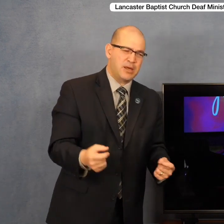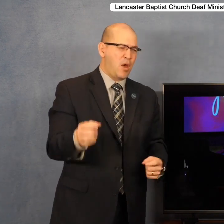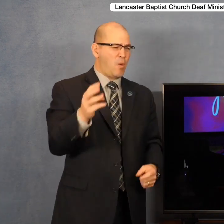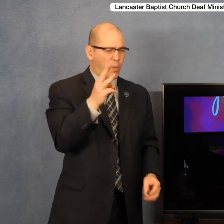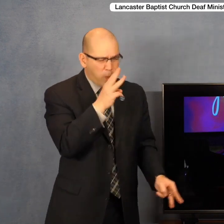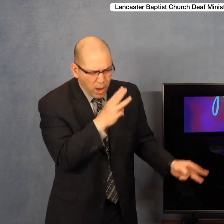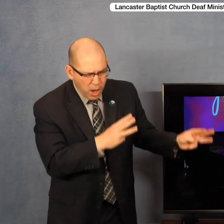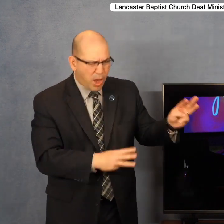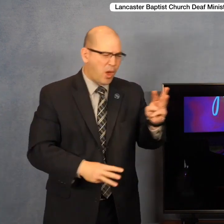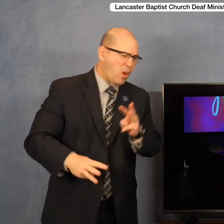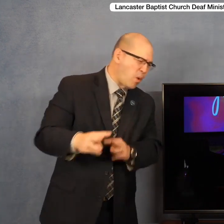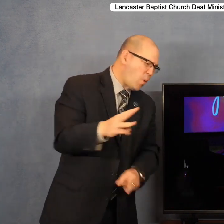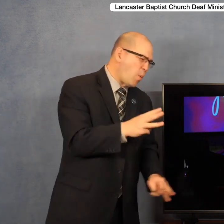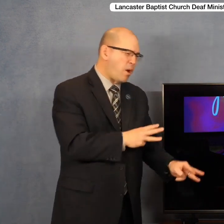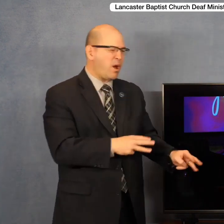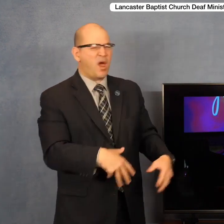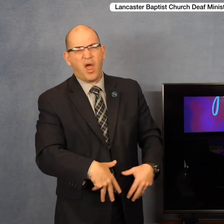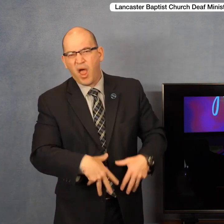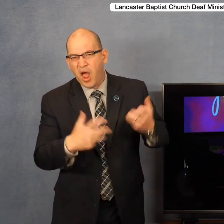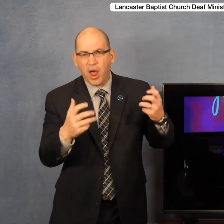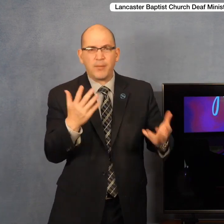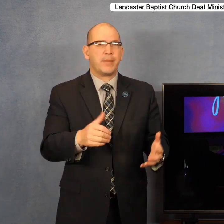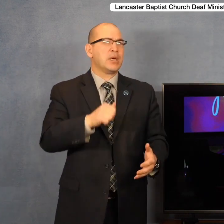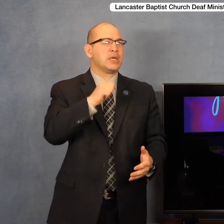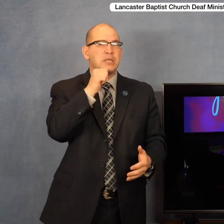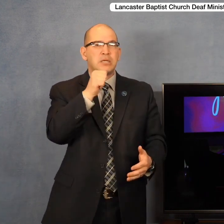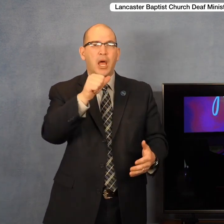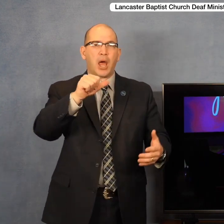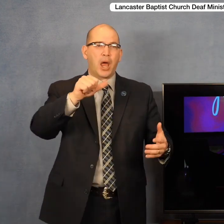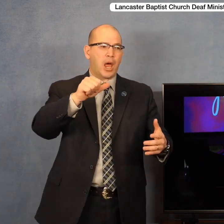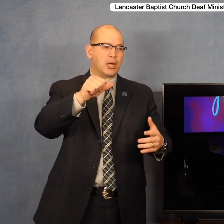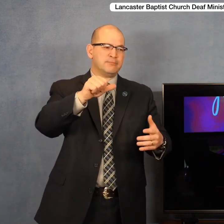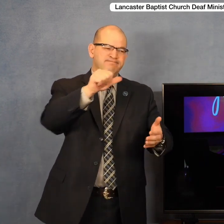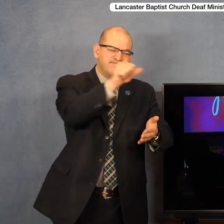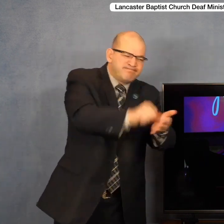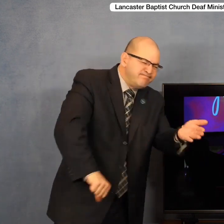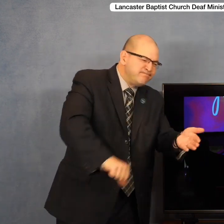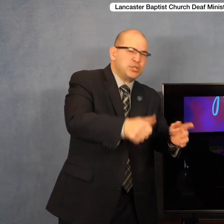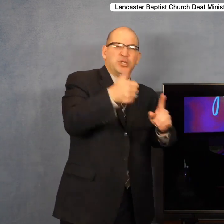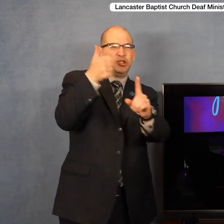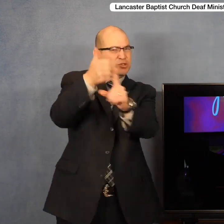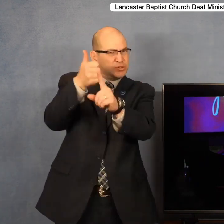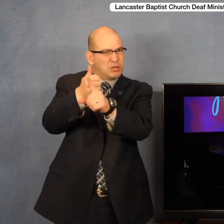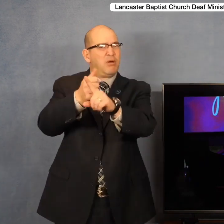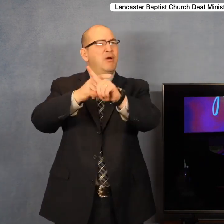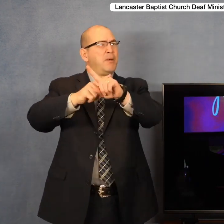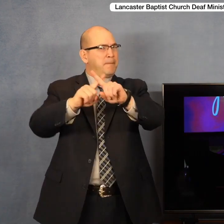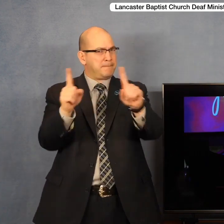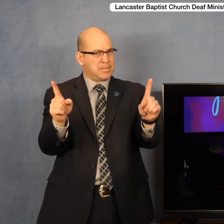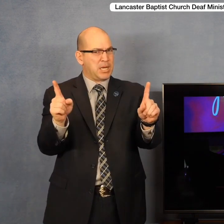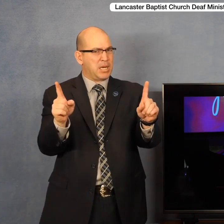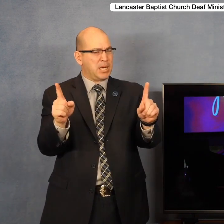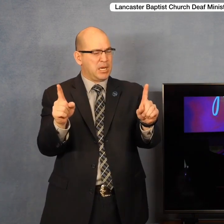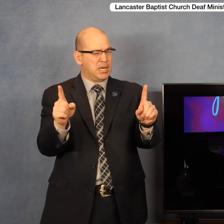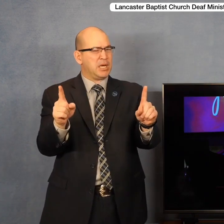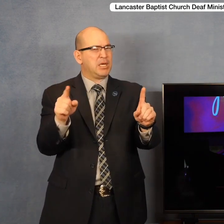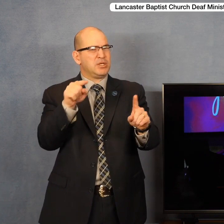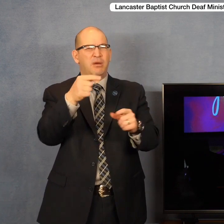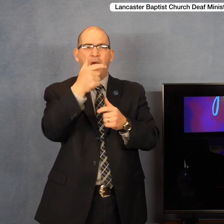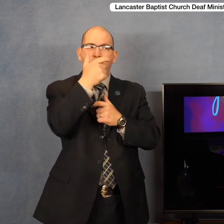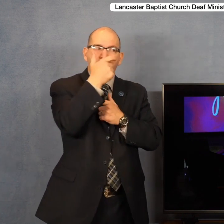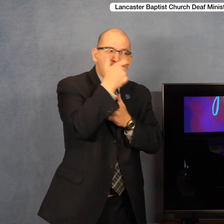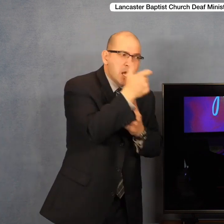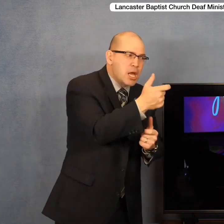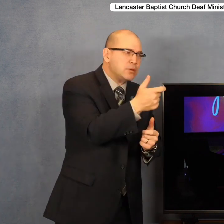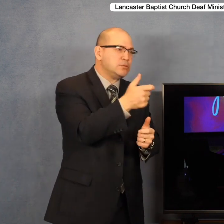Oh, you're not cutting yourself. You're not living in the graveyard. But there may be some that have been too interested and influenced